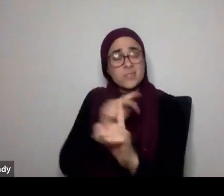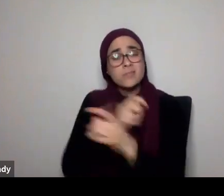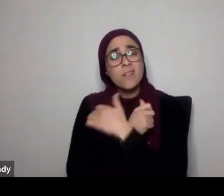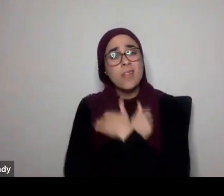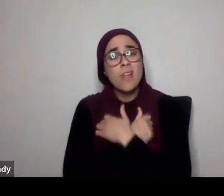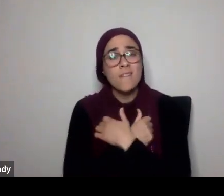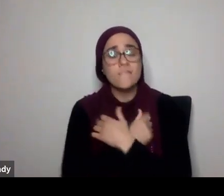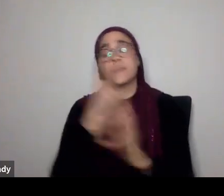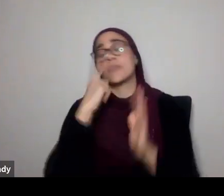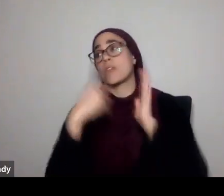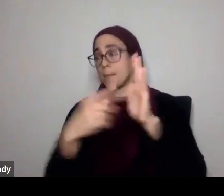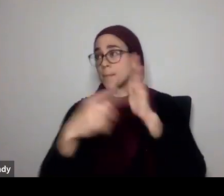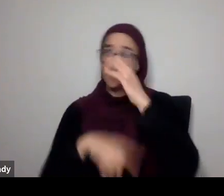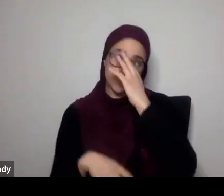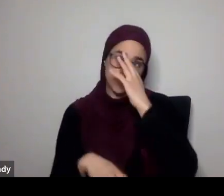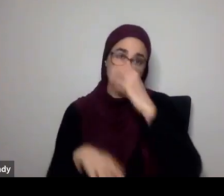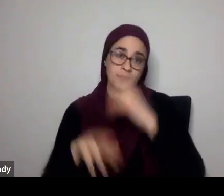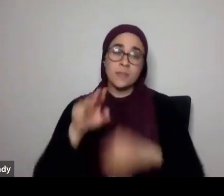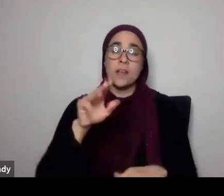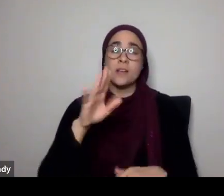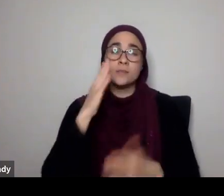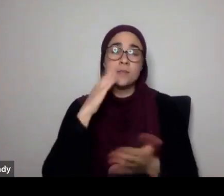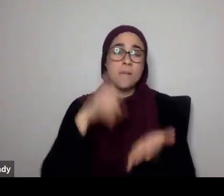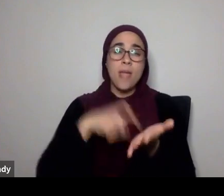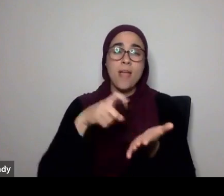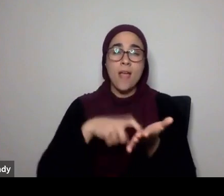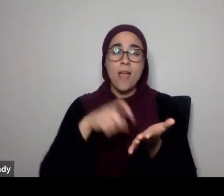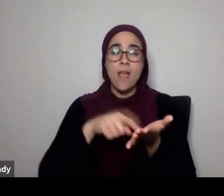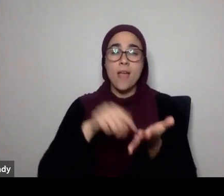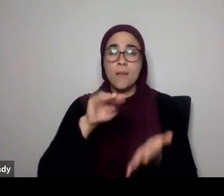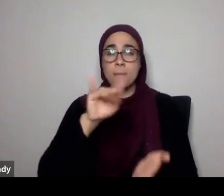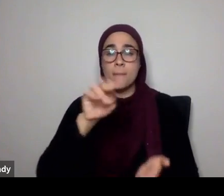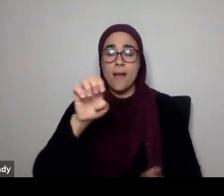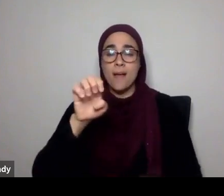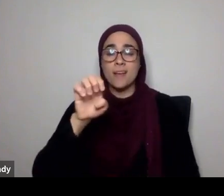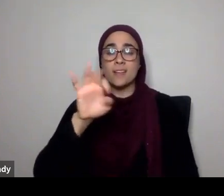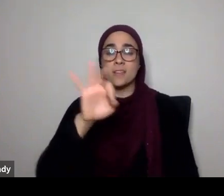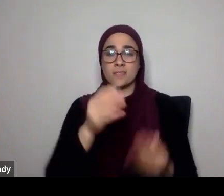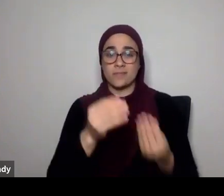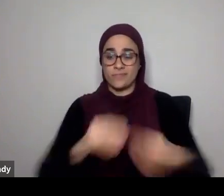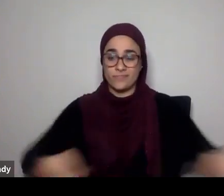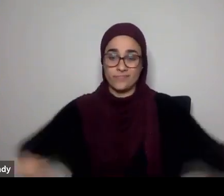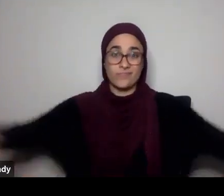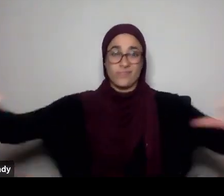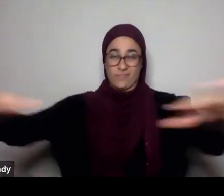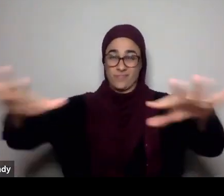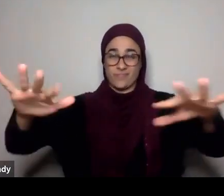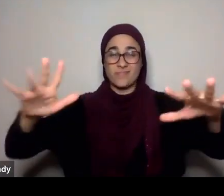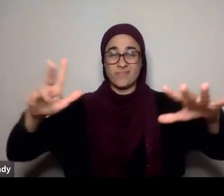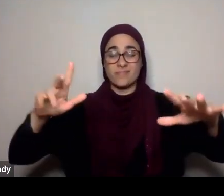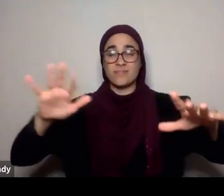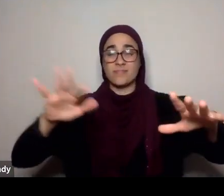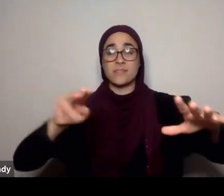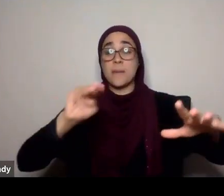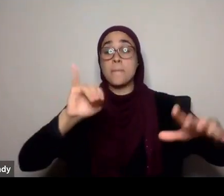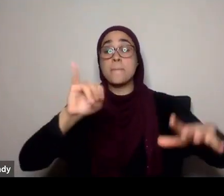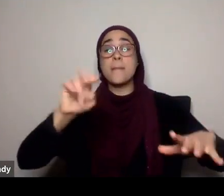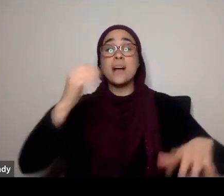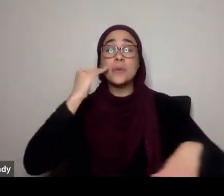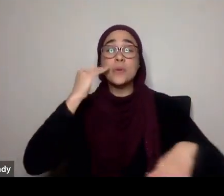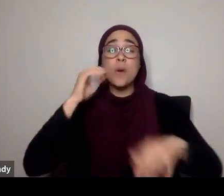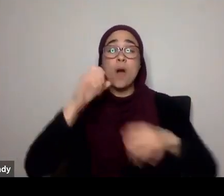minefield. A minefield. So some mines have been left. Now there's a big sign that says, be careful, do not enter.